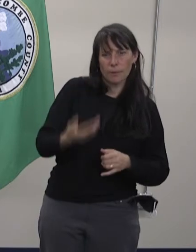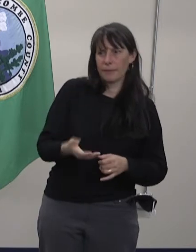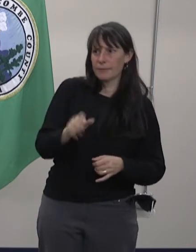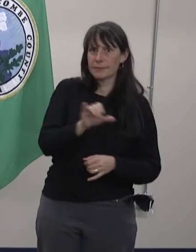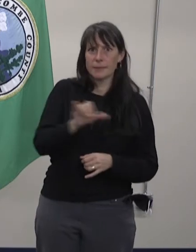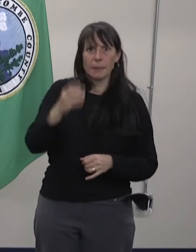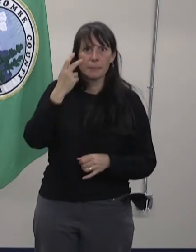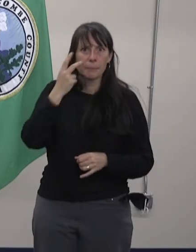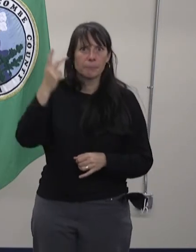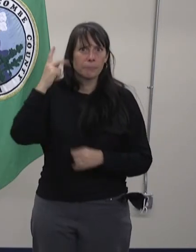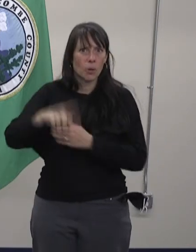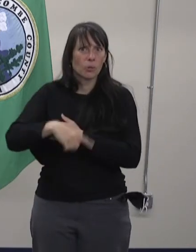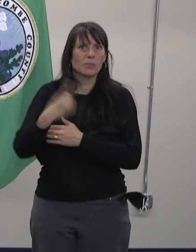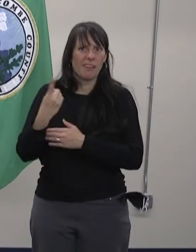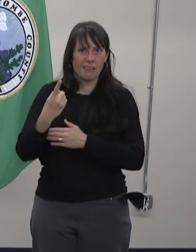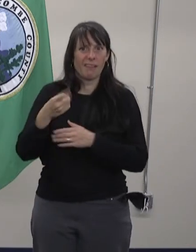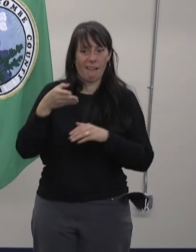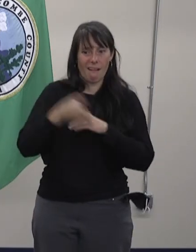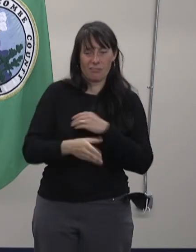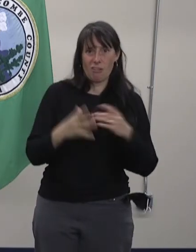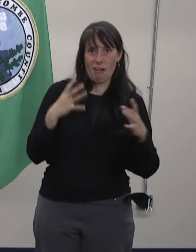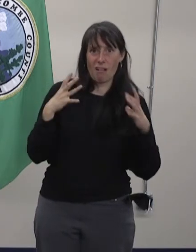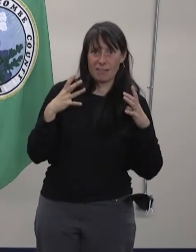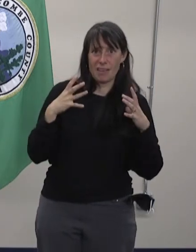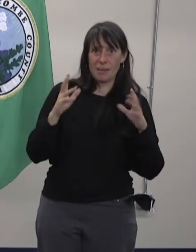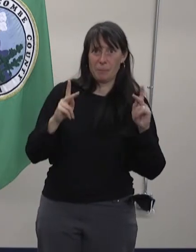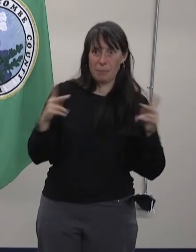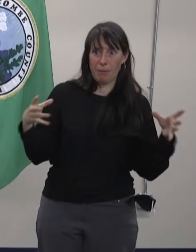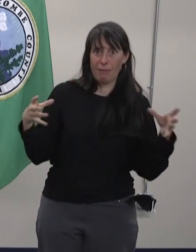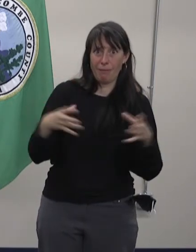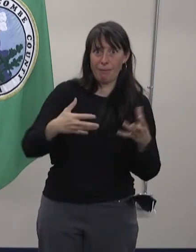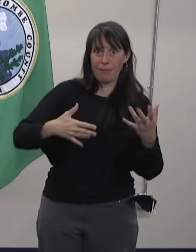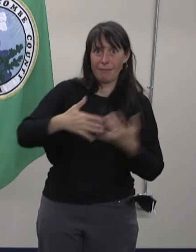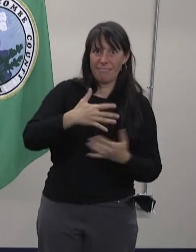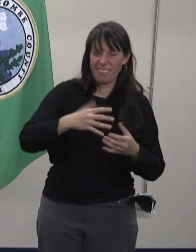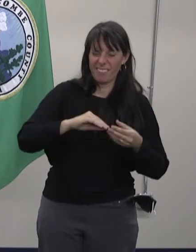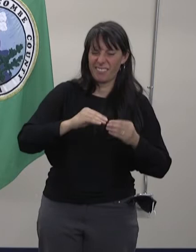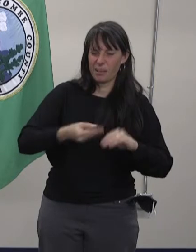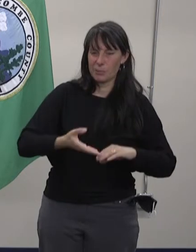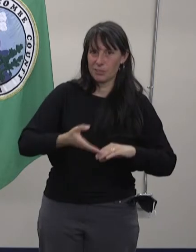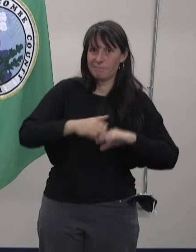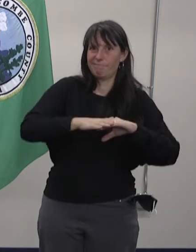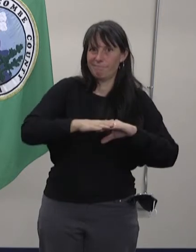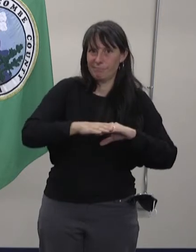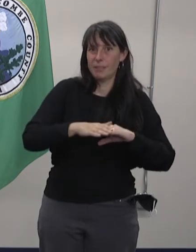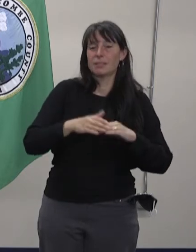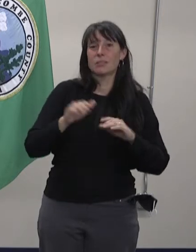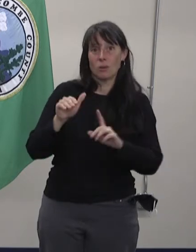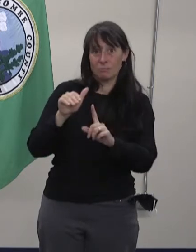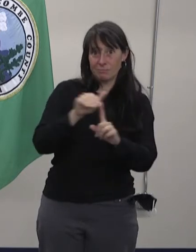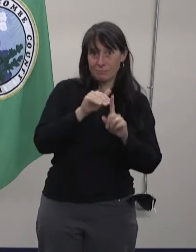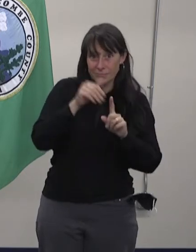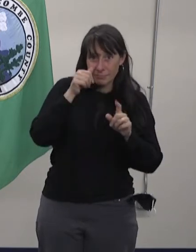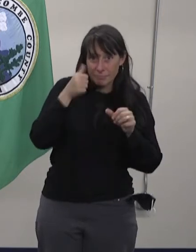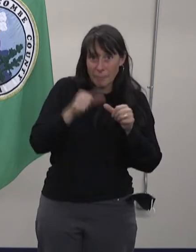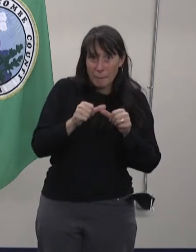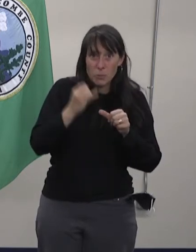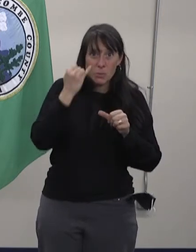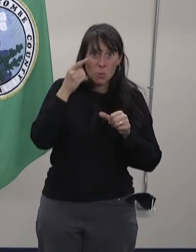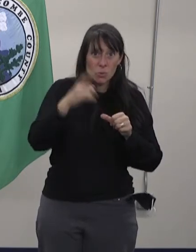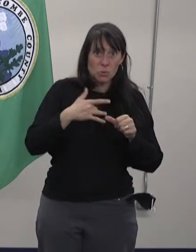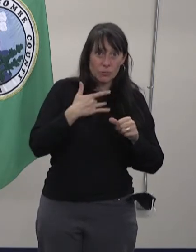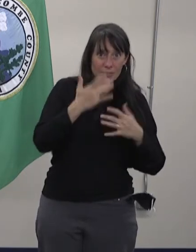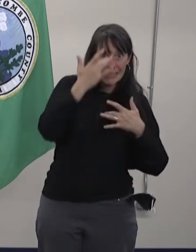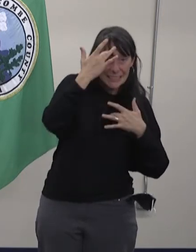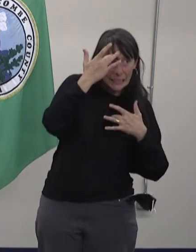So that makes this a really good time to remind everyone that if you are having symptoms consistent with COVID-19 or think you may have been